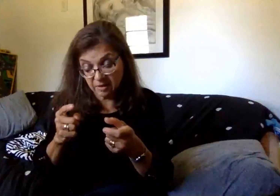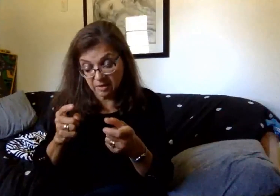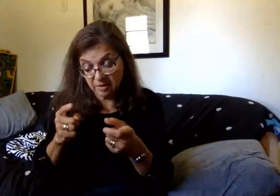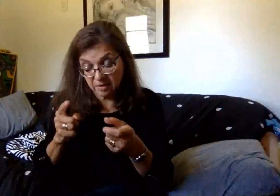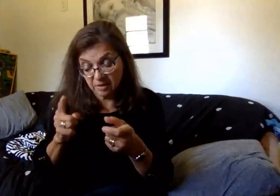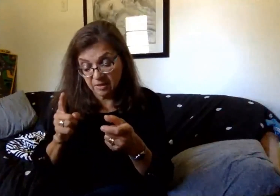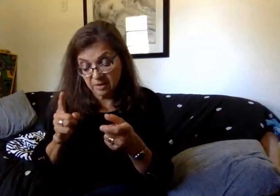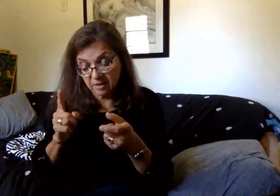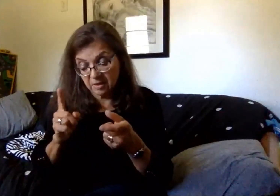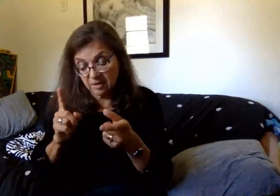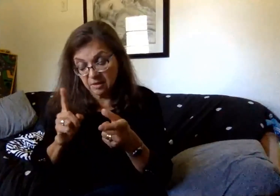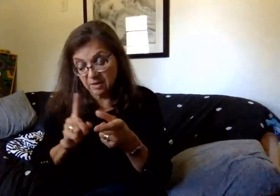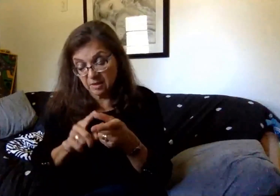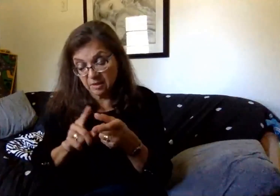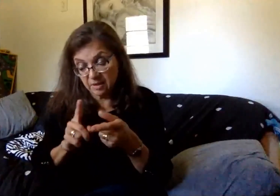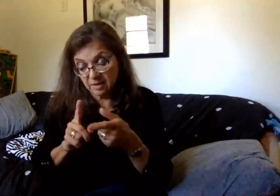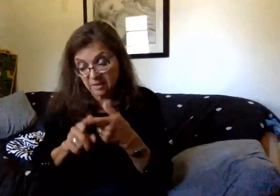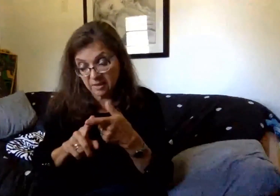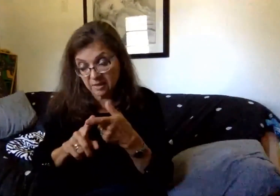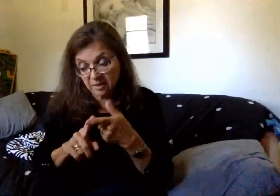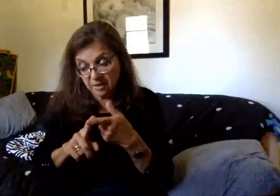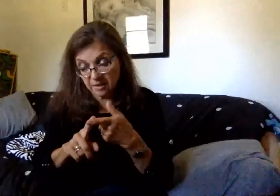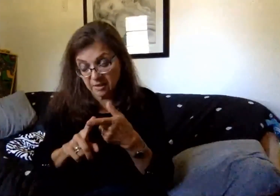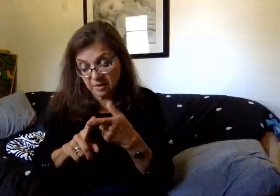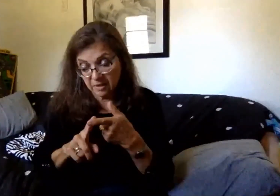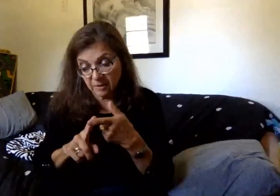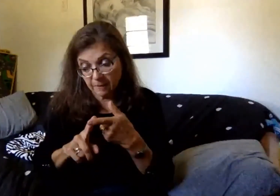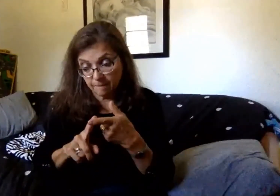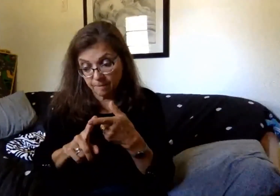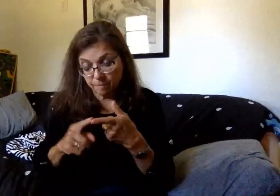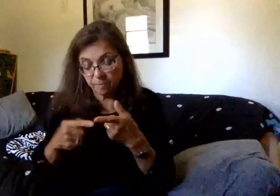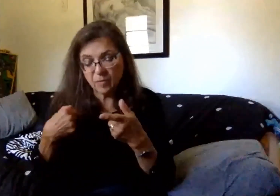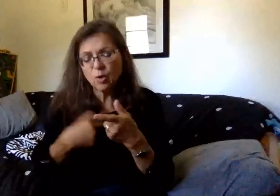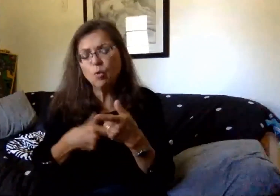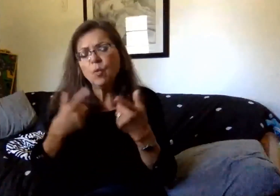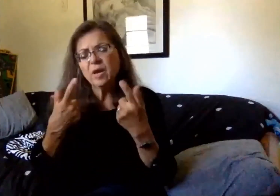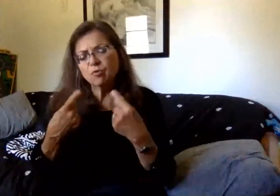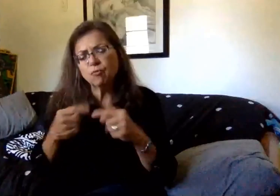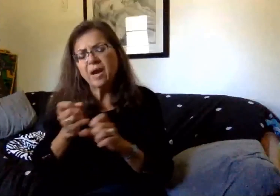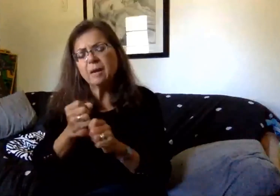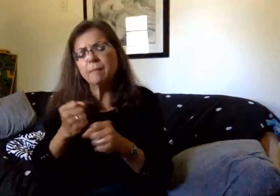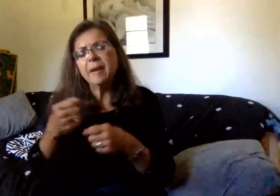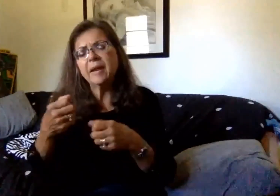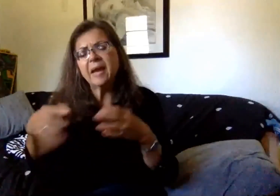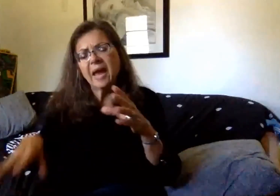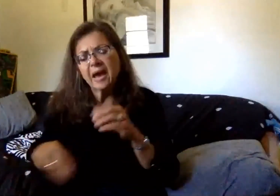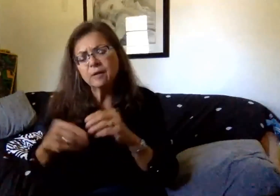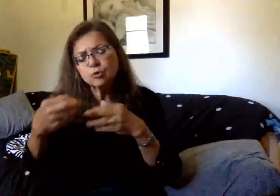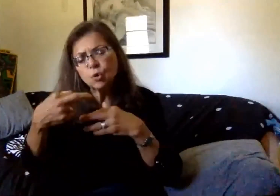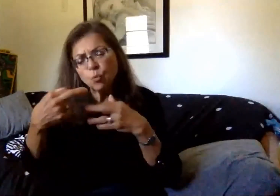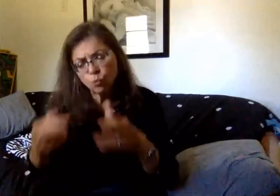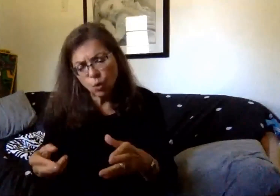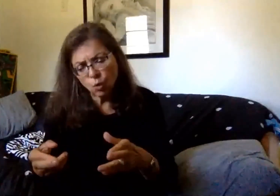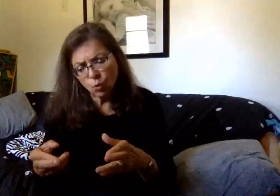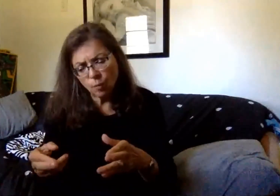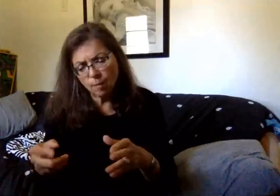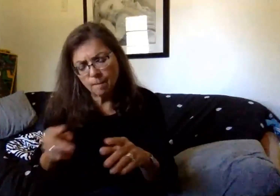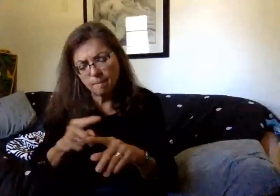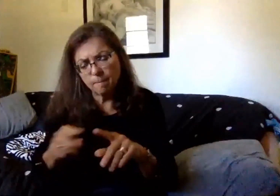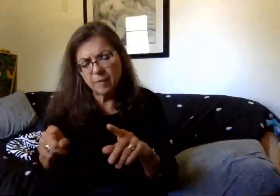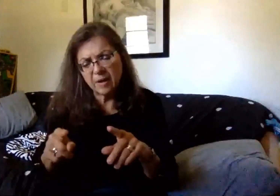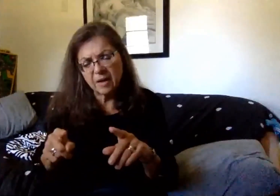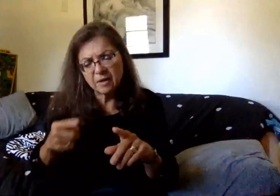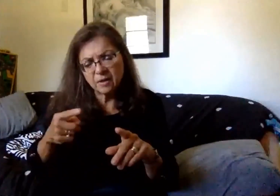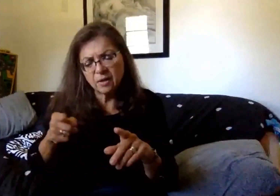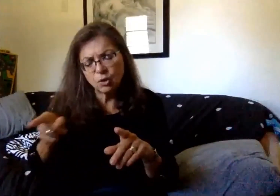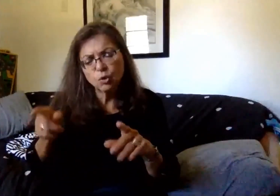we are trying to route for a little extra capacity in case of emergencies. However, that would need to be discussed between the building principal and